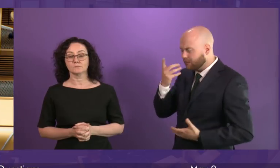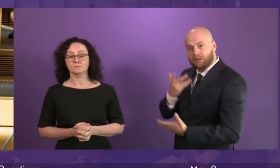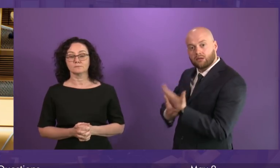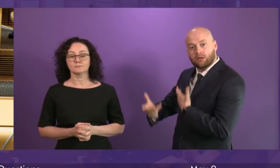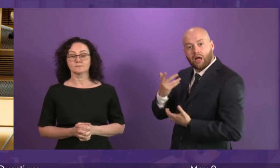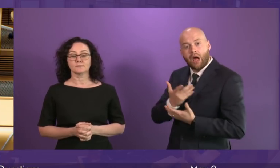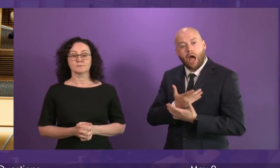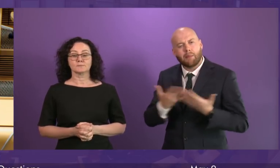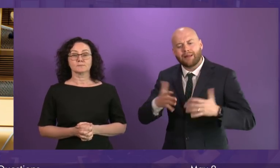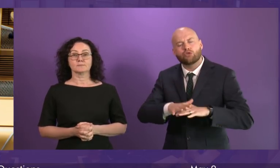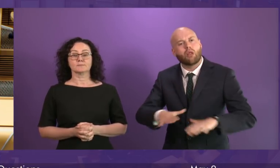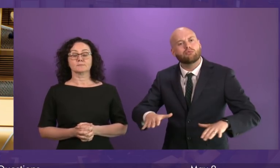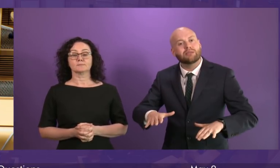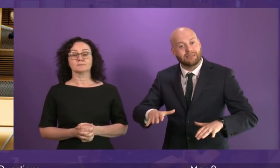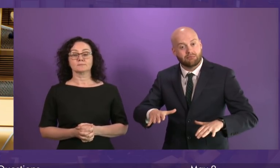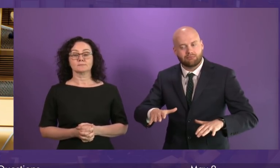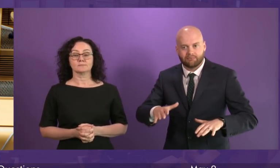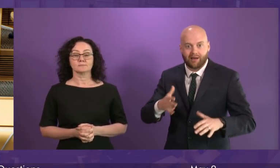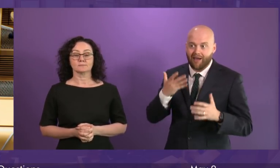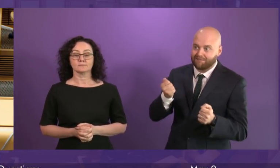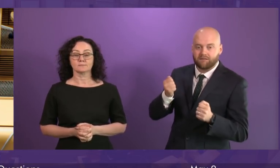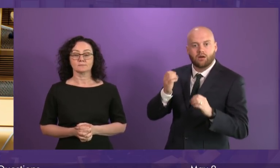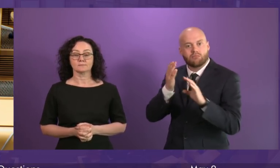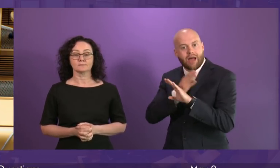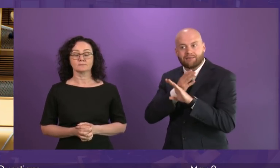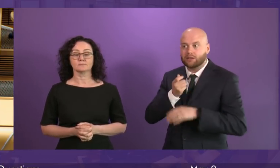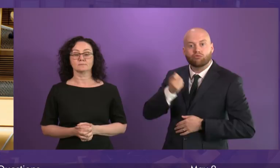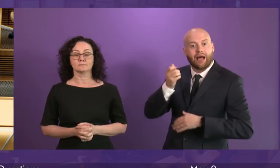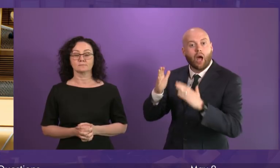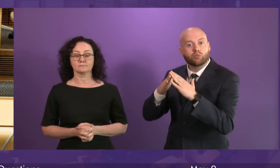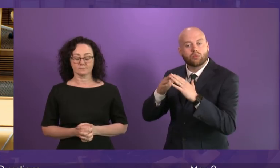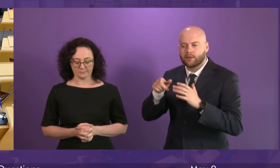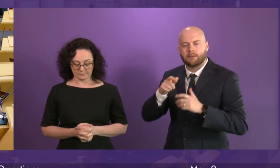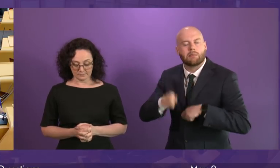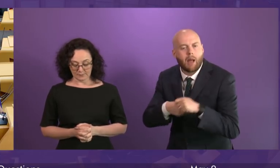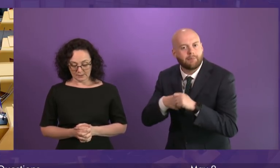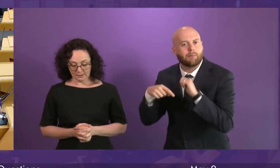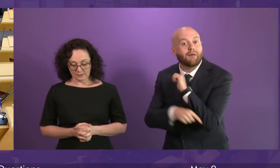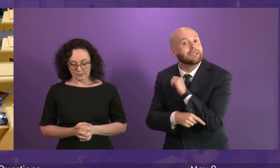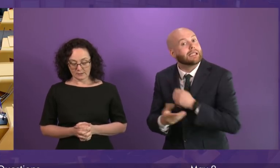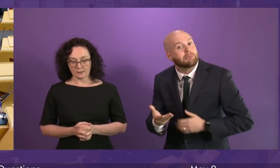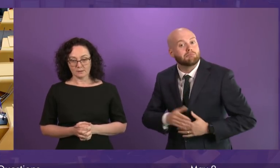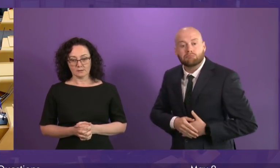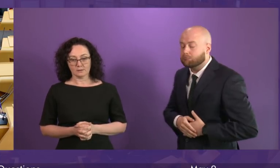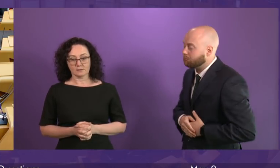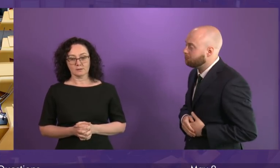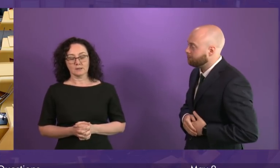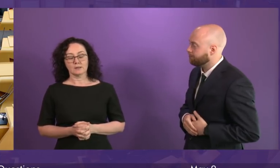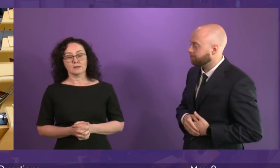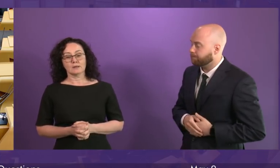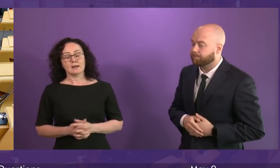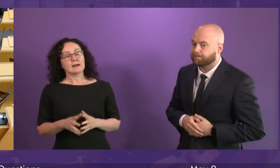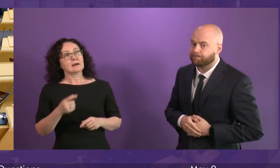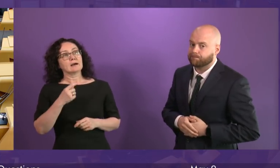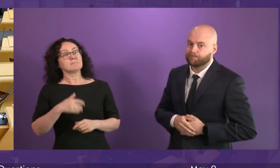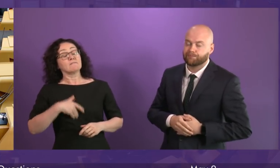children in Scotland in the private rented sector are now living in poverty? First Minister. The first Minister that children in Scotland, whether